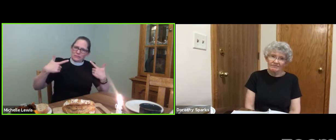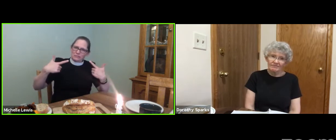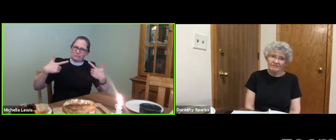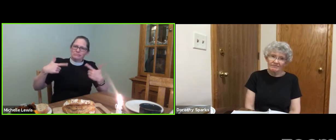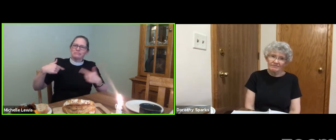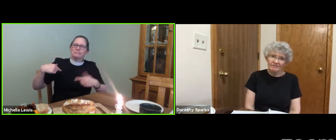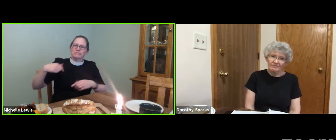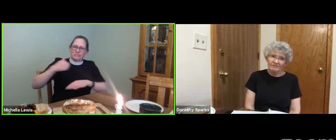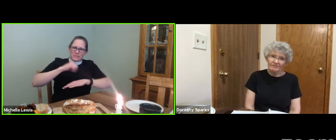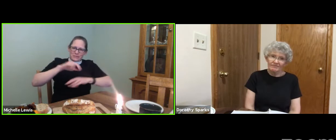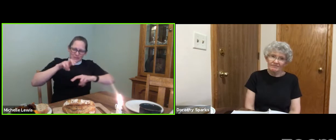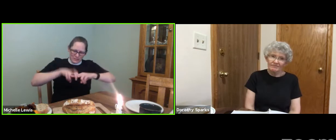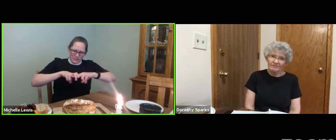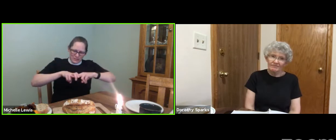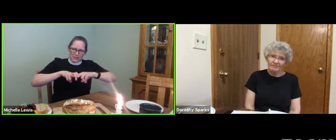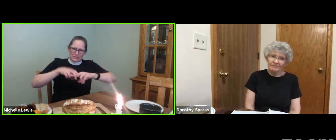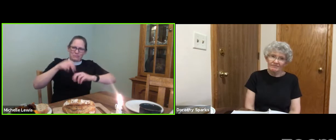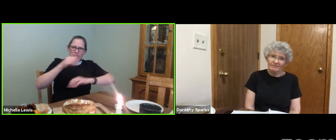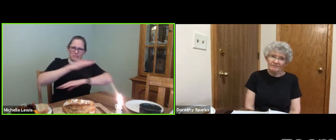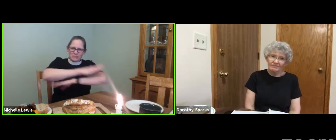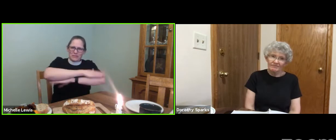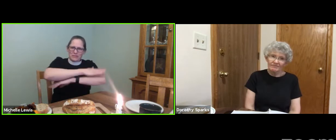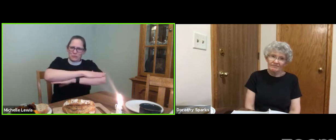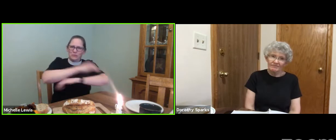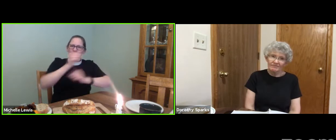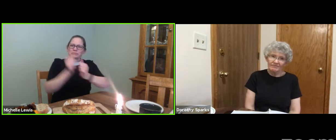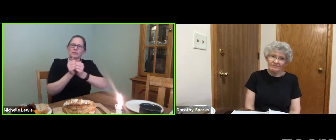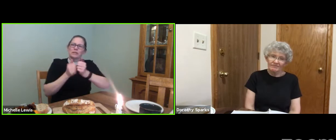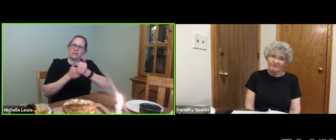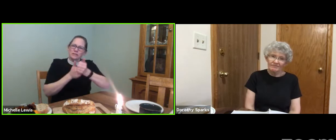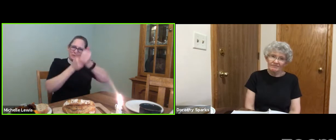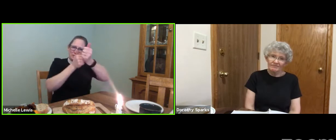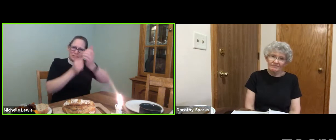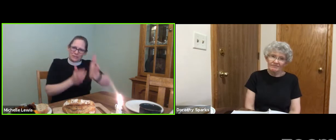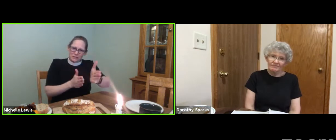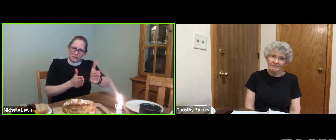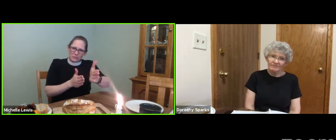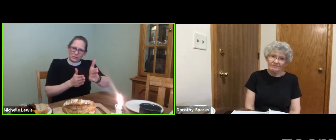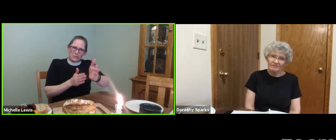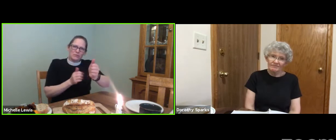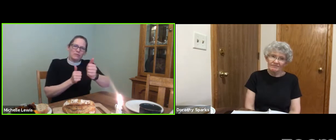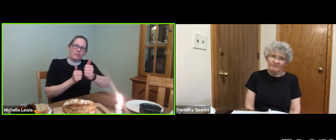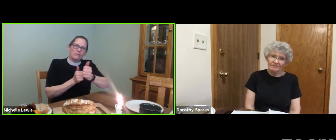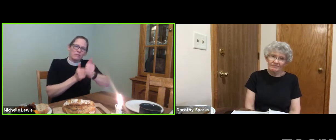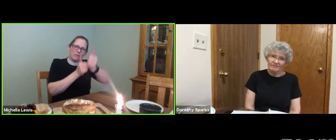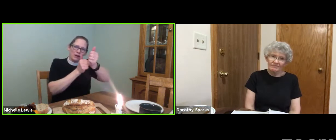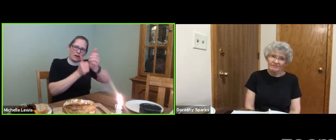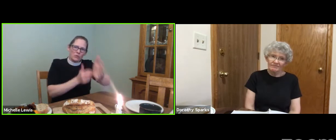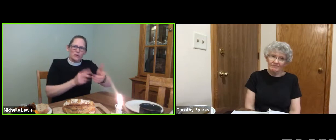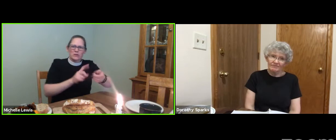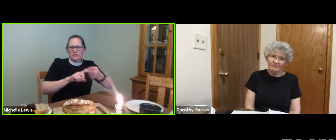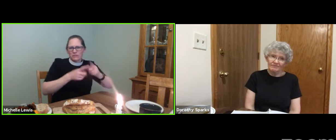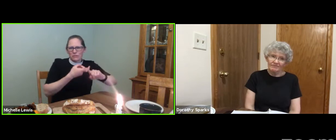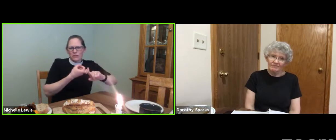Thursday, we remember that Jesus also gathered at a table with his disciples